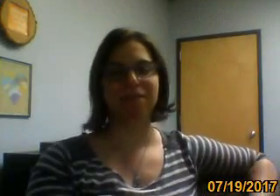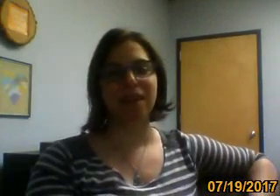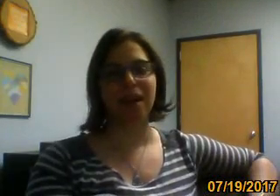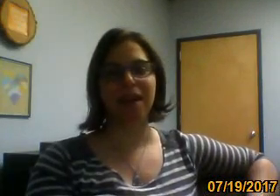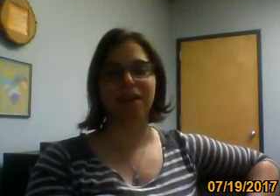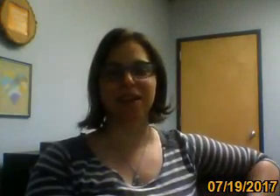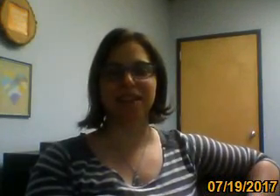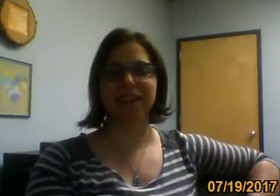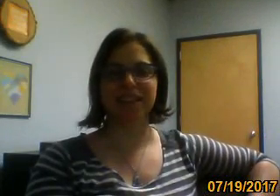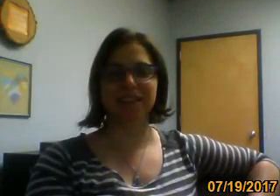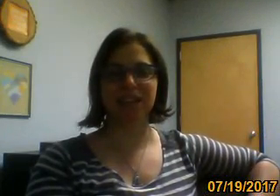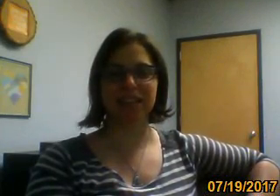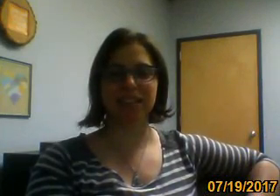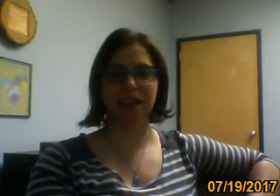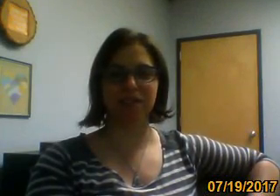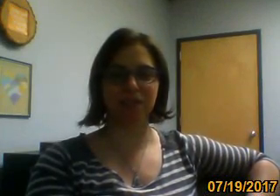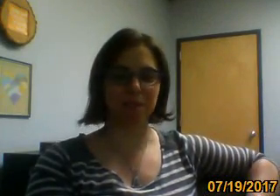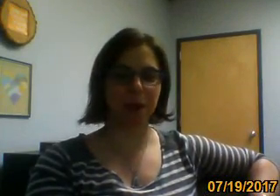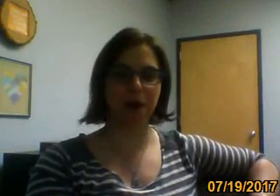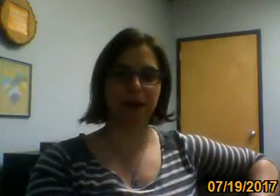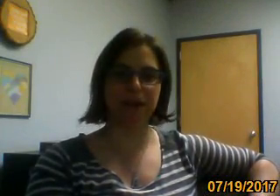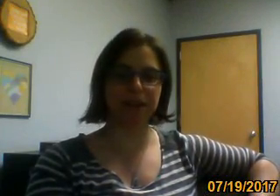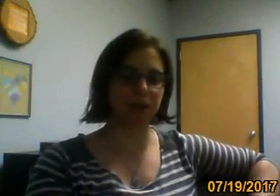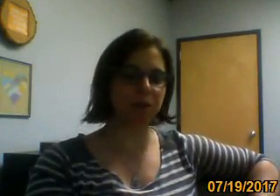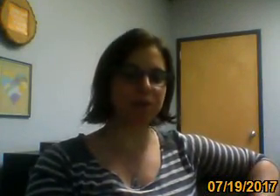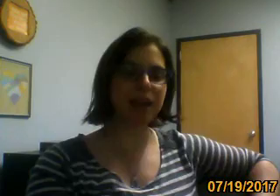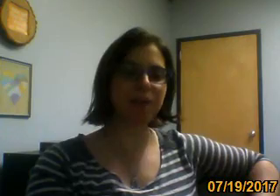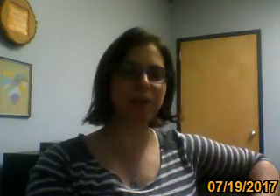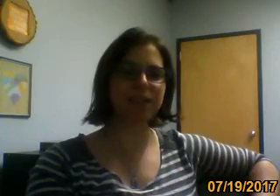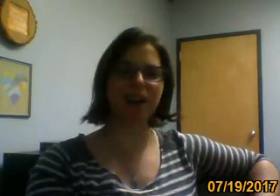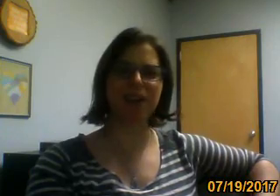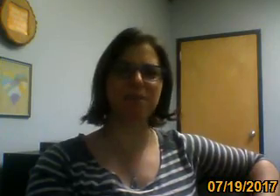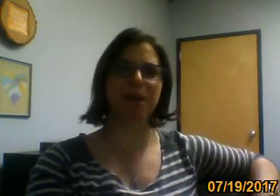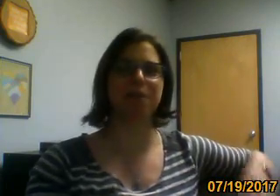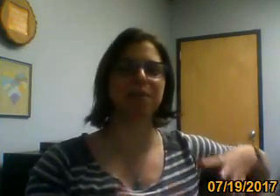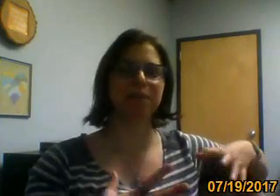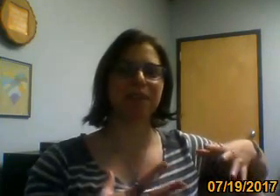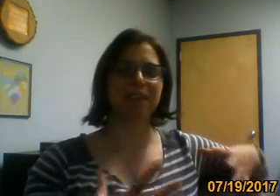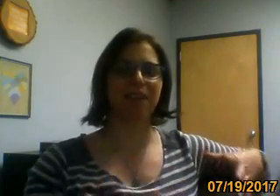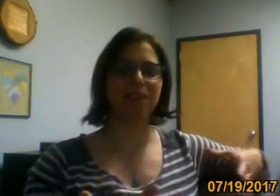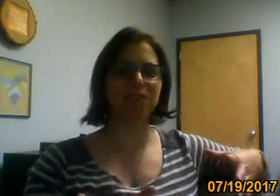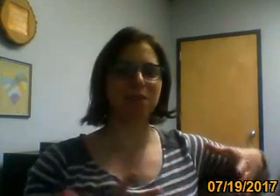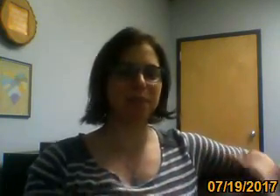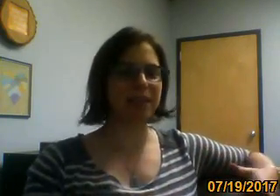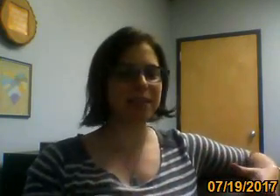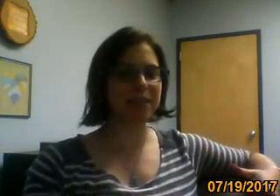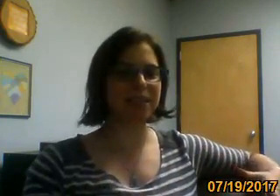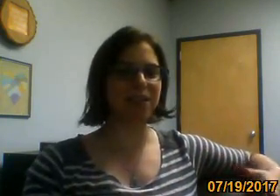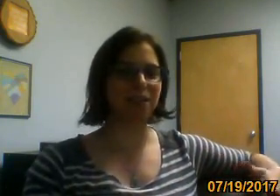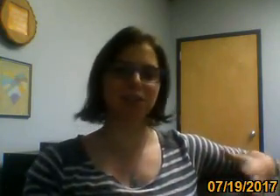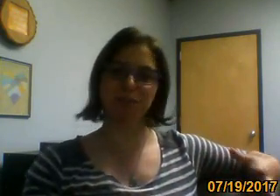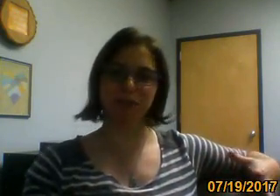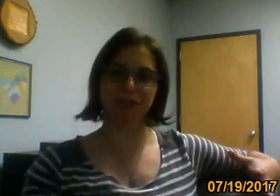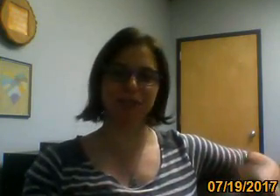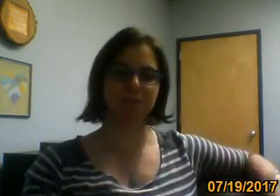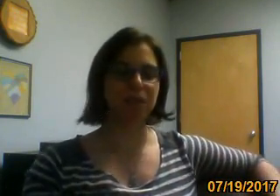Hey all, it's Vanessa Love. All right, so today I wanted to talk about altered paintings and altered books.